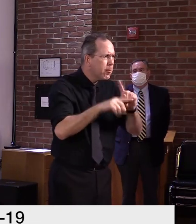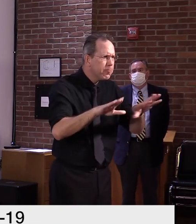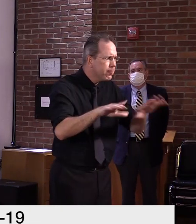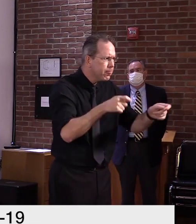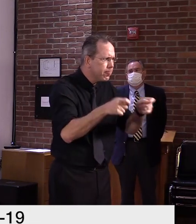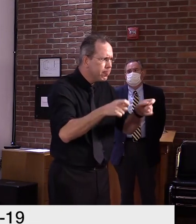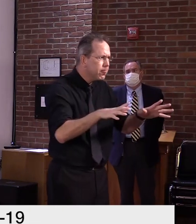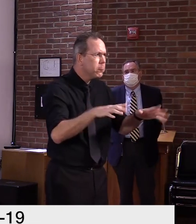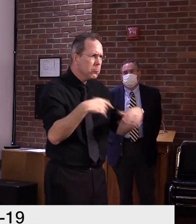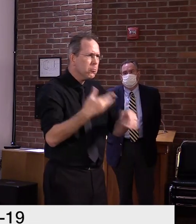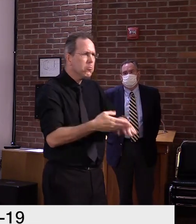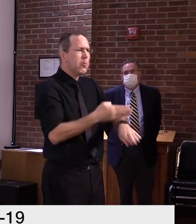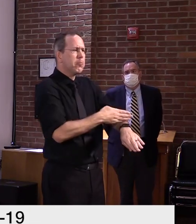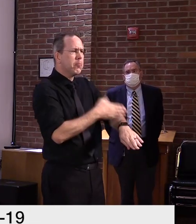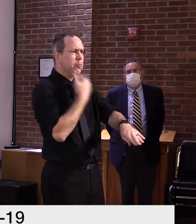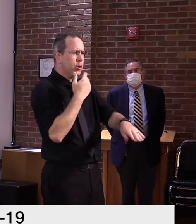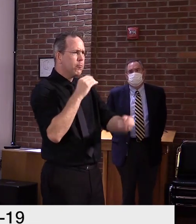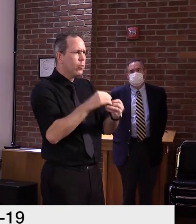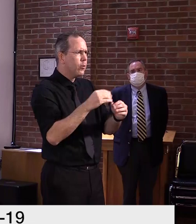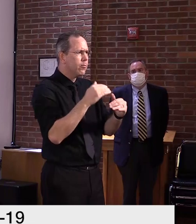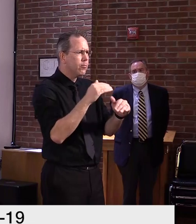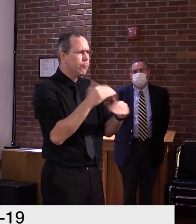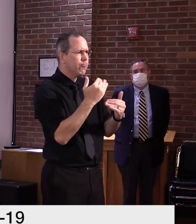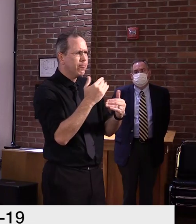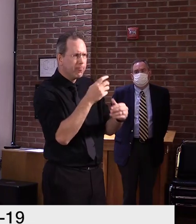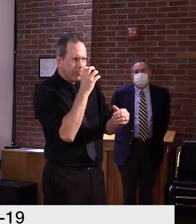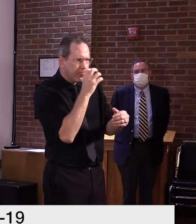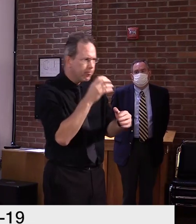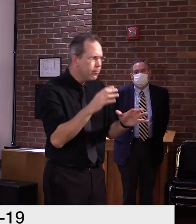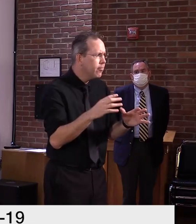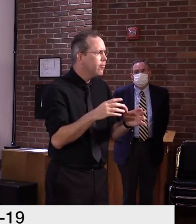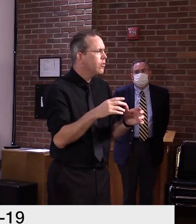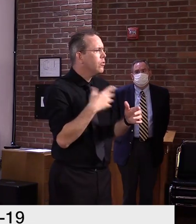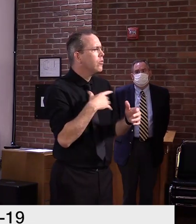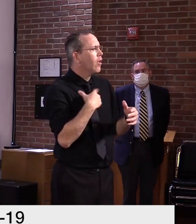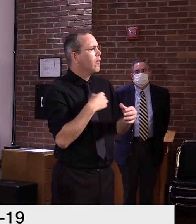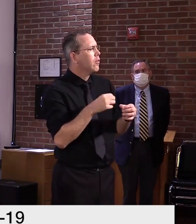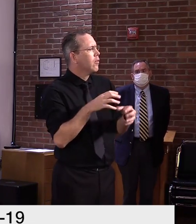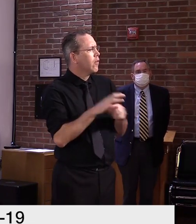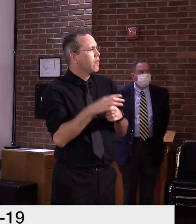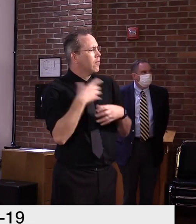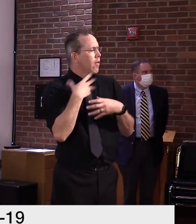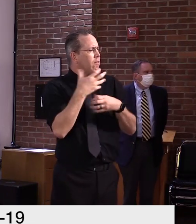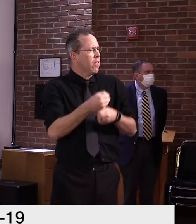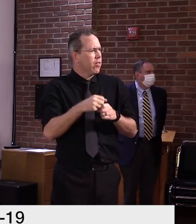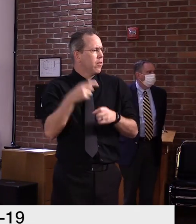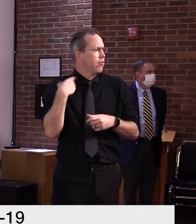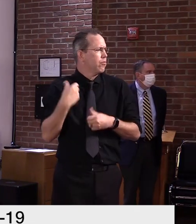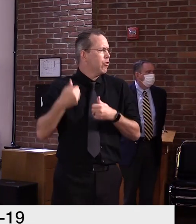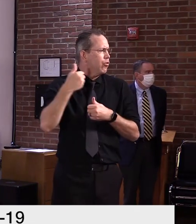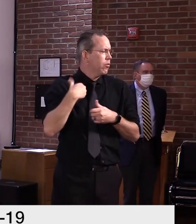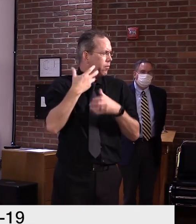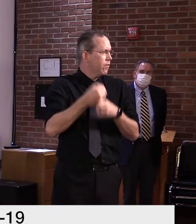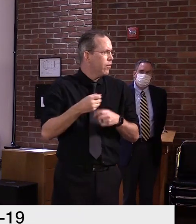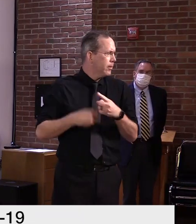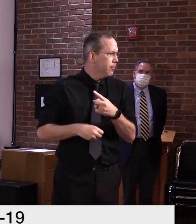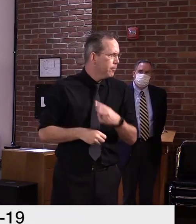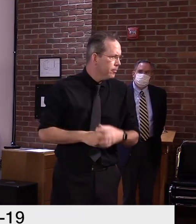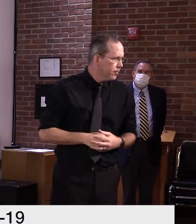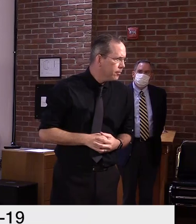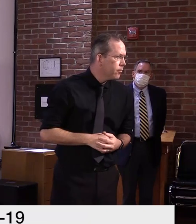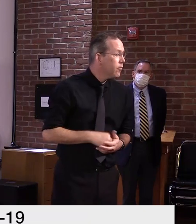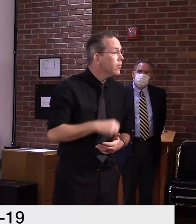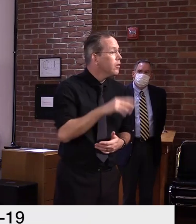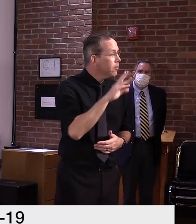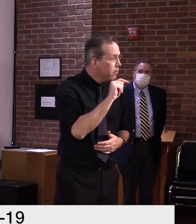expectations. And I have, uh, great faith in, in what he's doing, what his team is doing, uh, as we move forward. But with